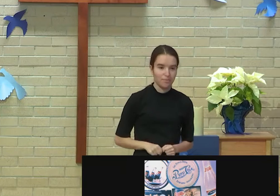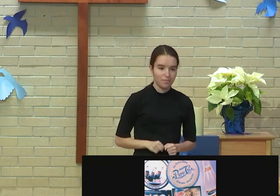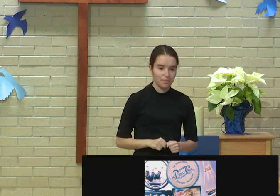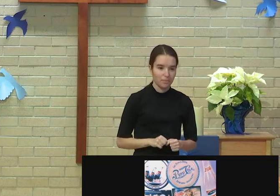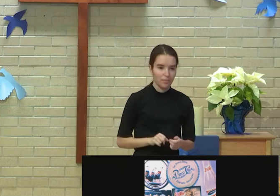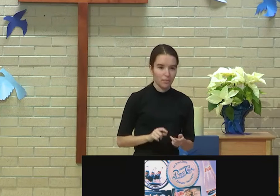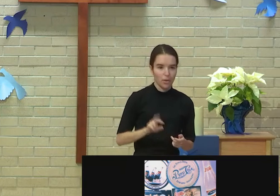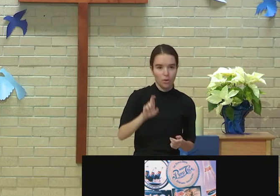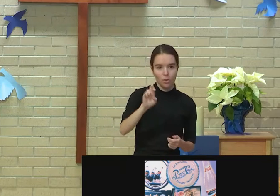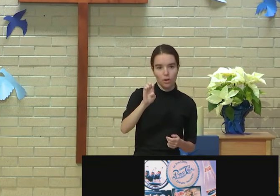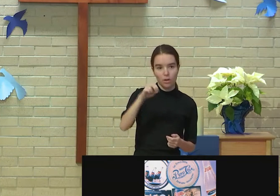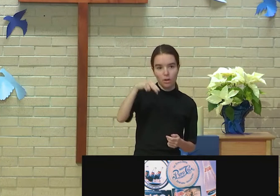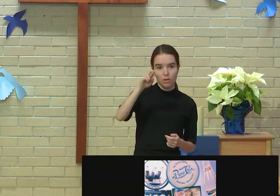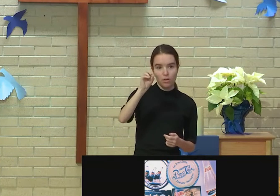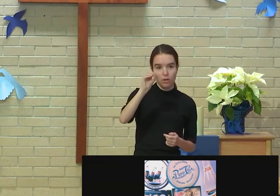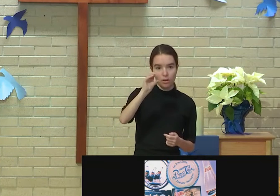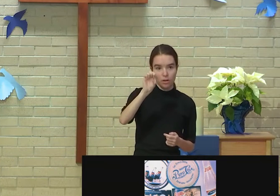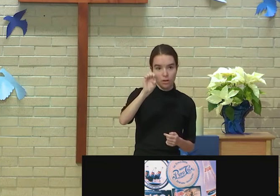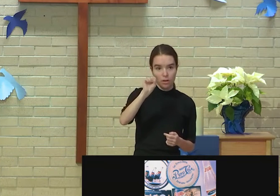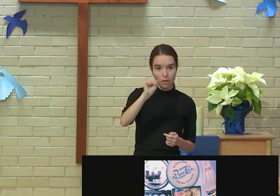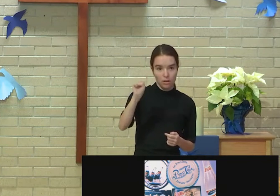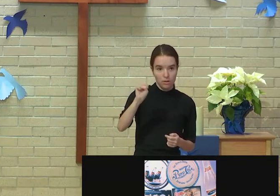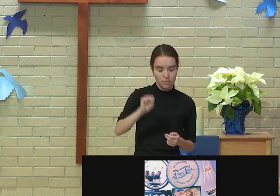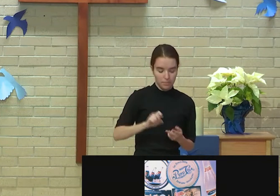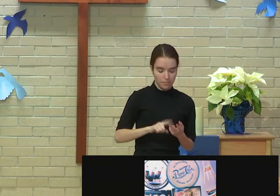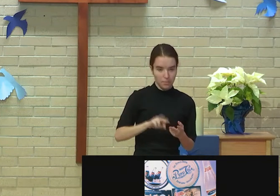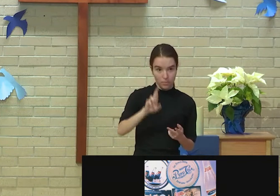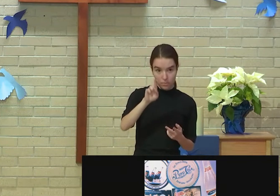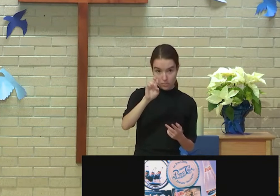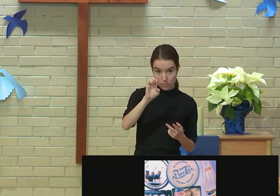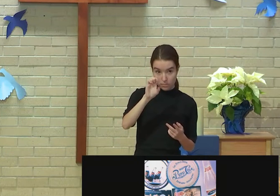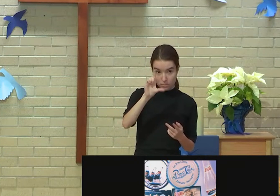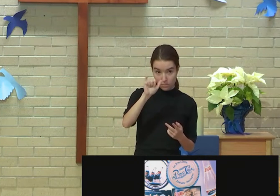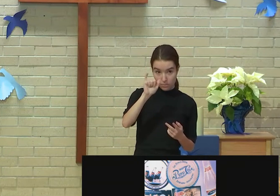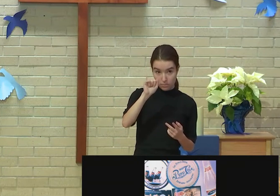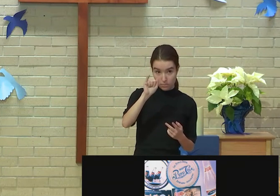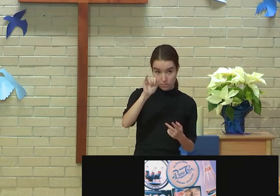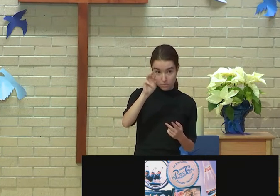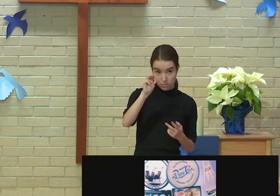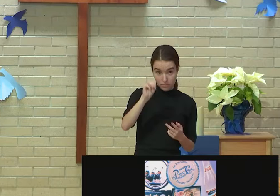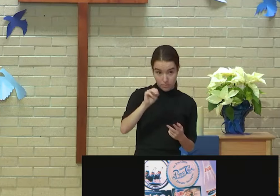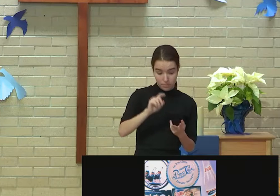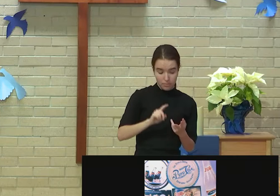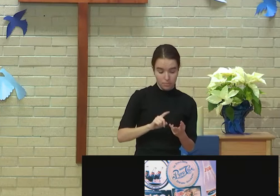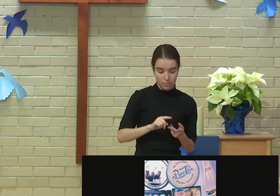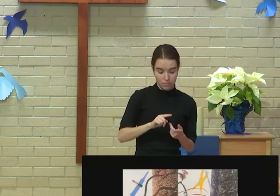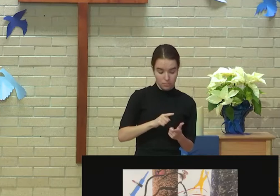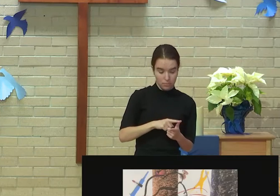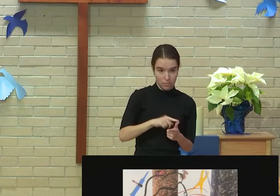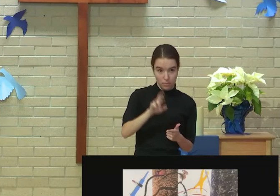reprocess, reclaim, repurpose,